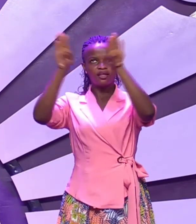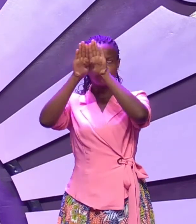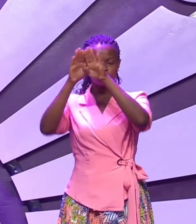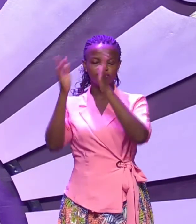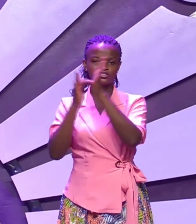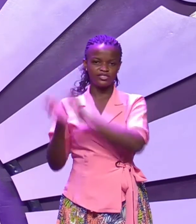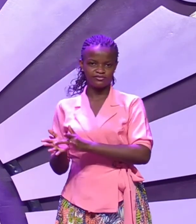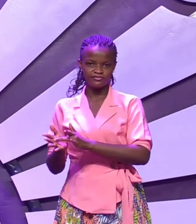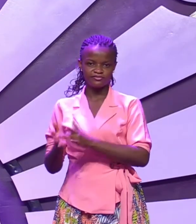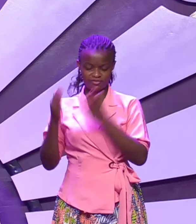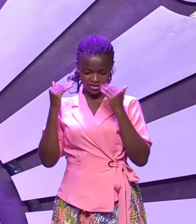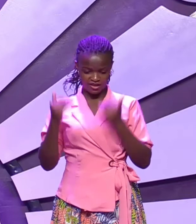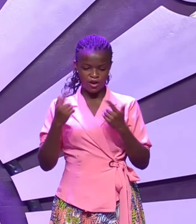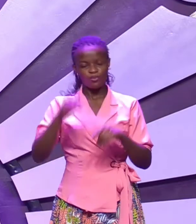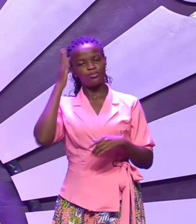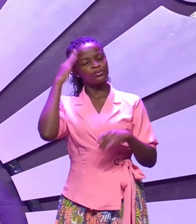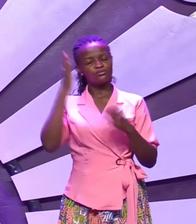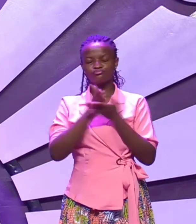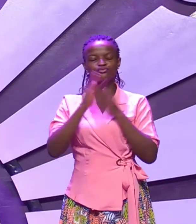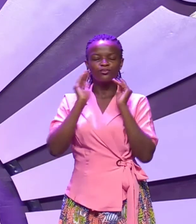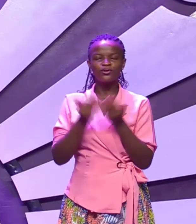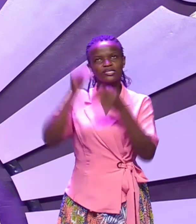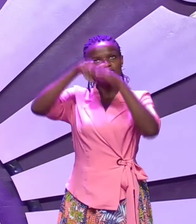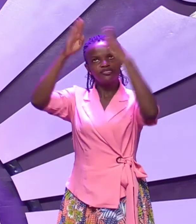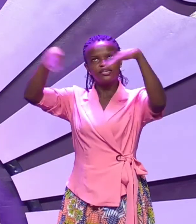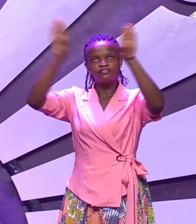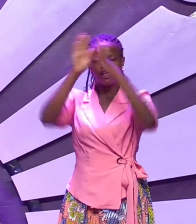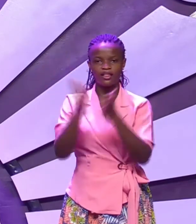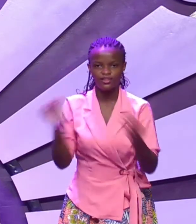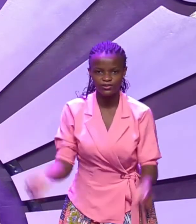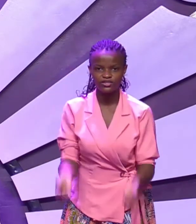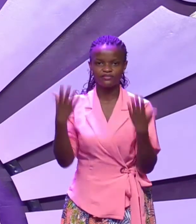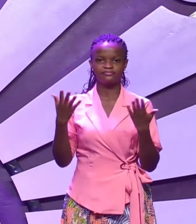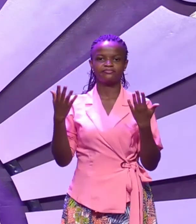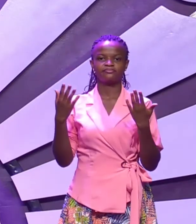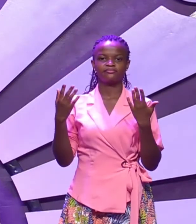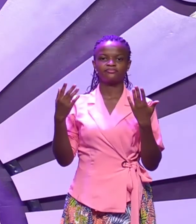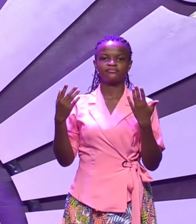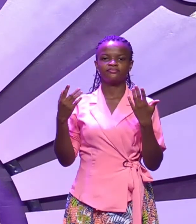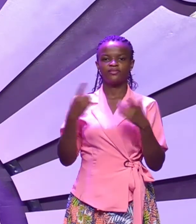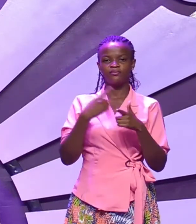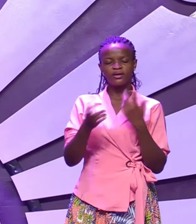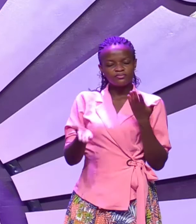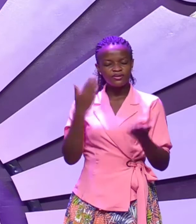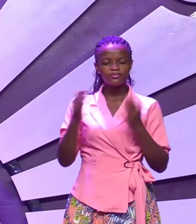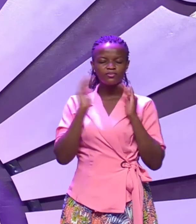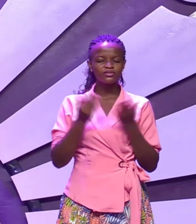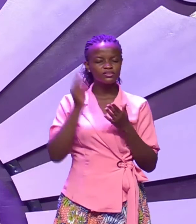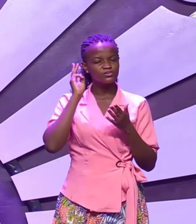so we know Moses entered heaven hallelujah but he could have missed heaven